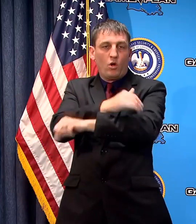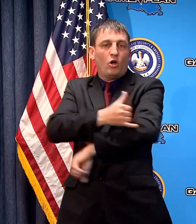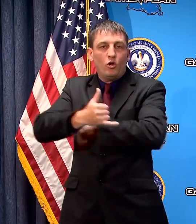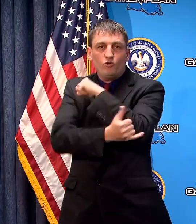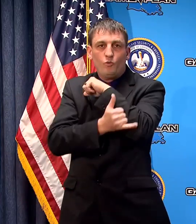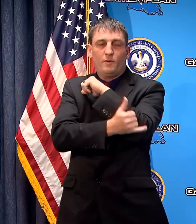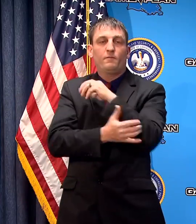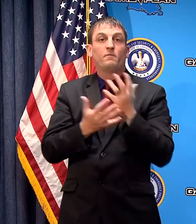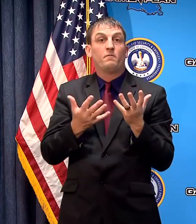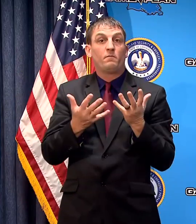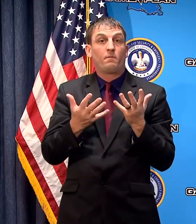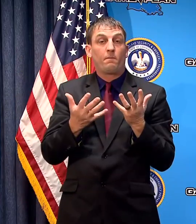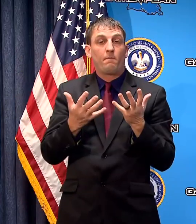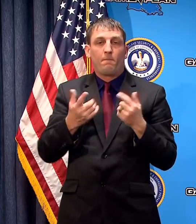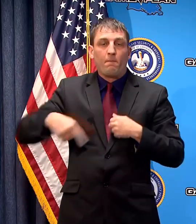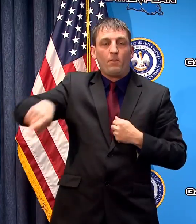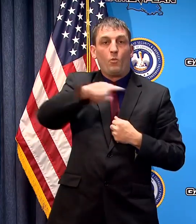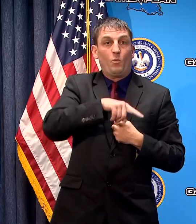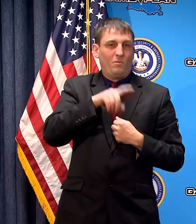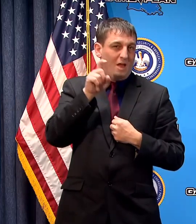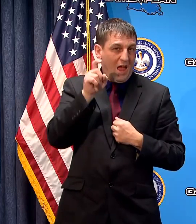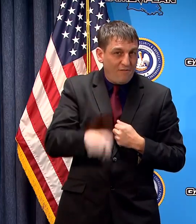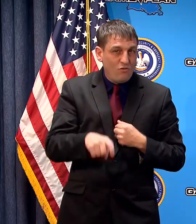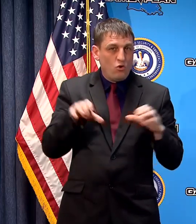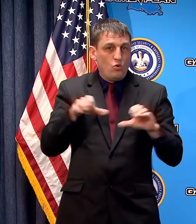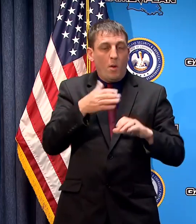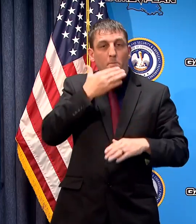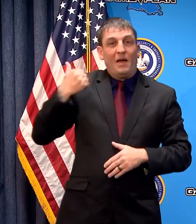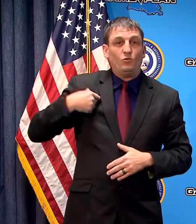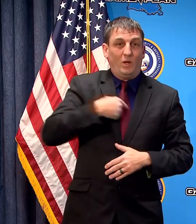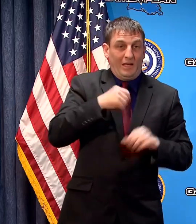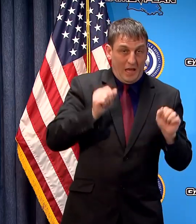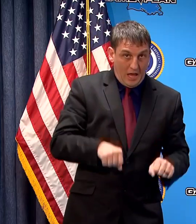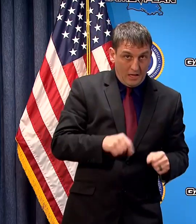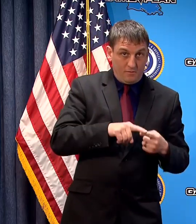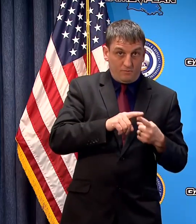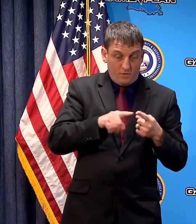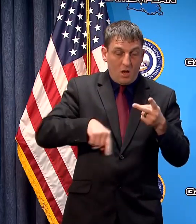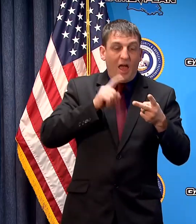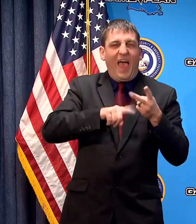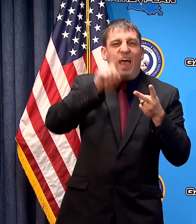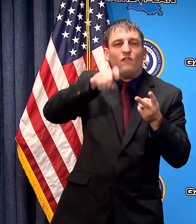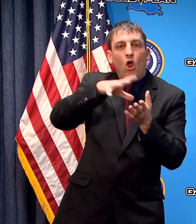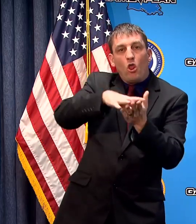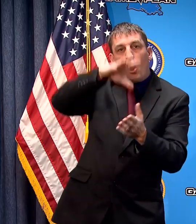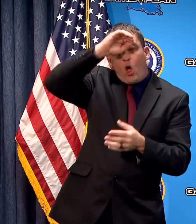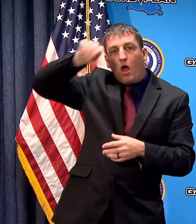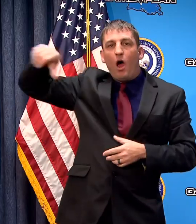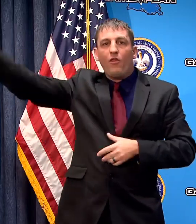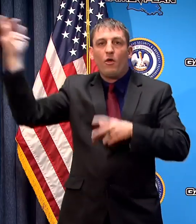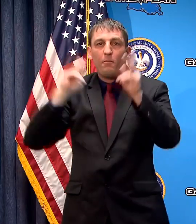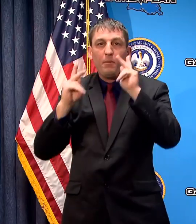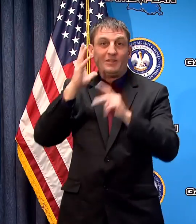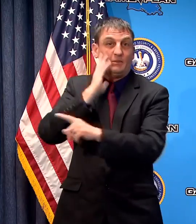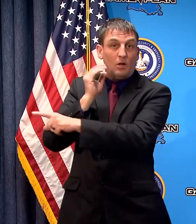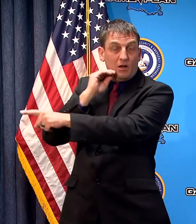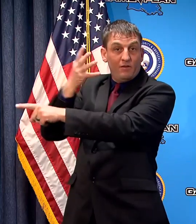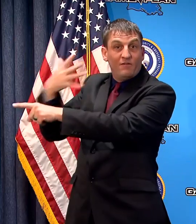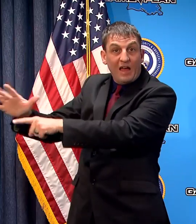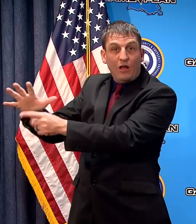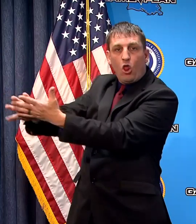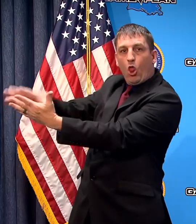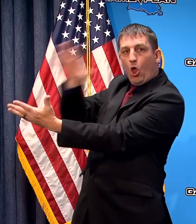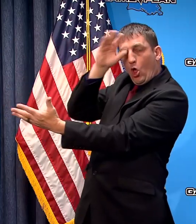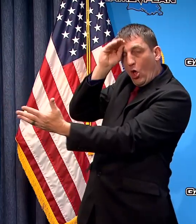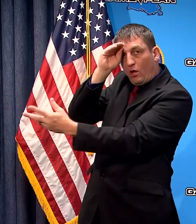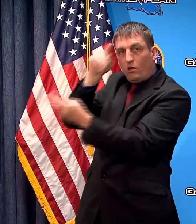we have to try to do the best we can but we got to learn from the experience of others as well and all of this takes plays a part in